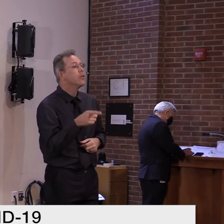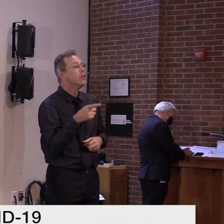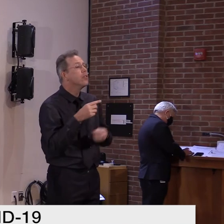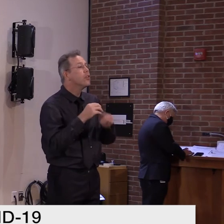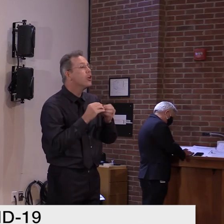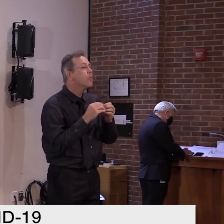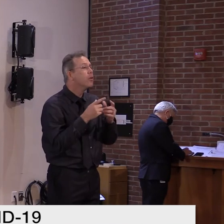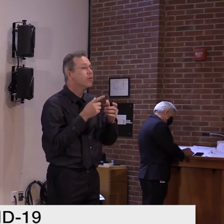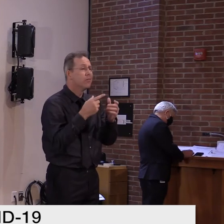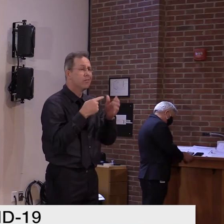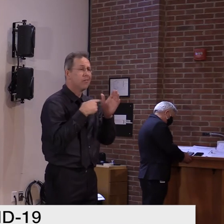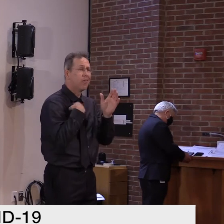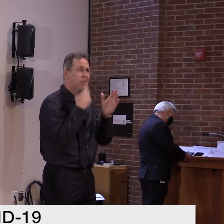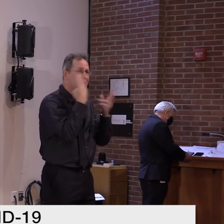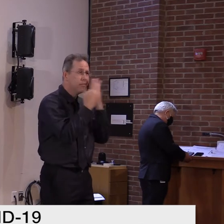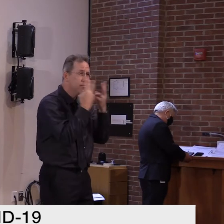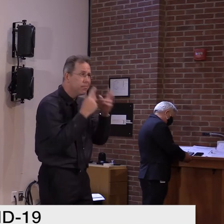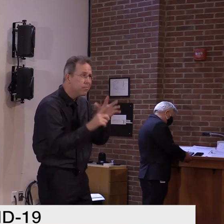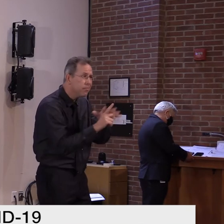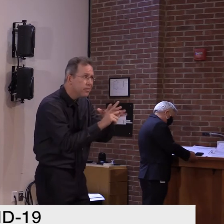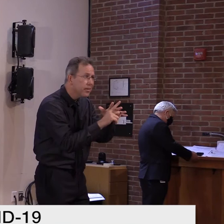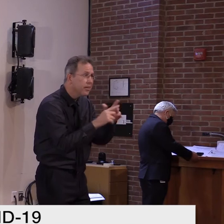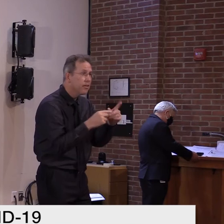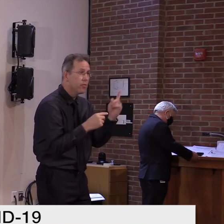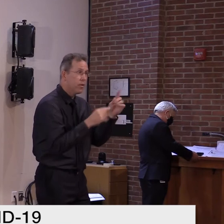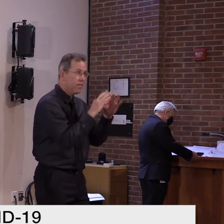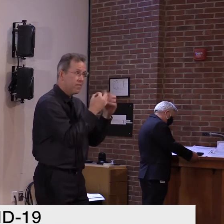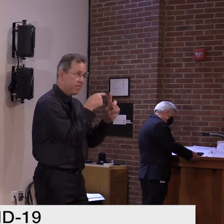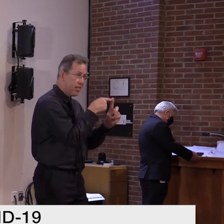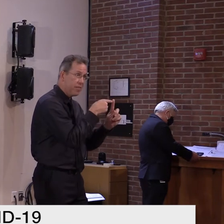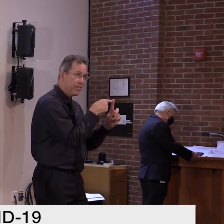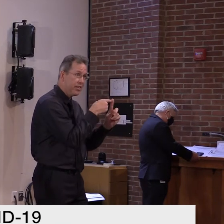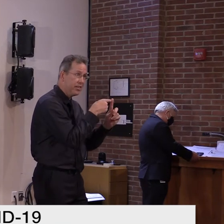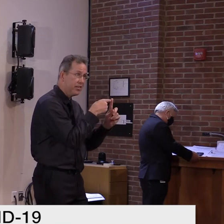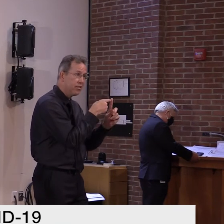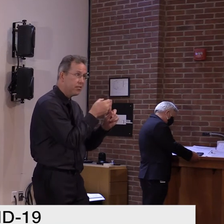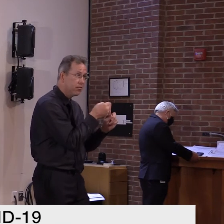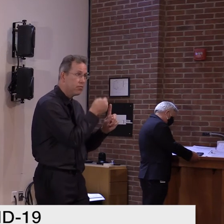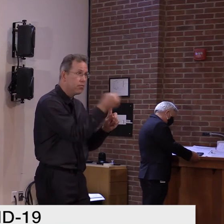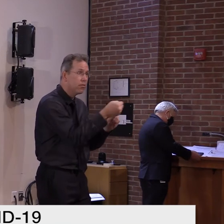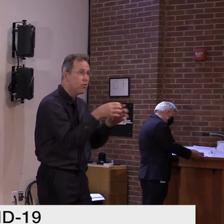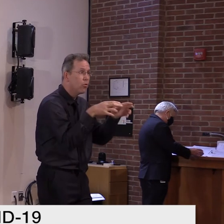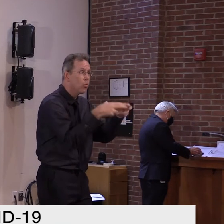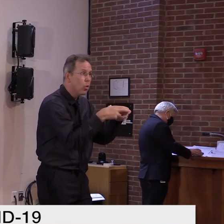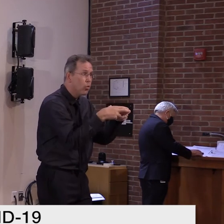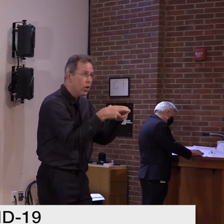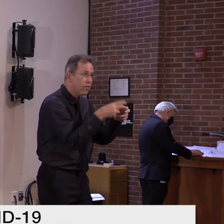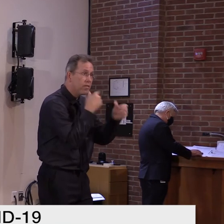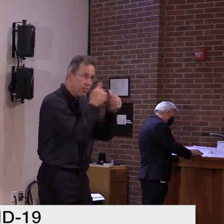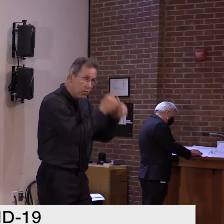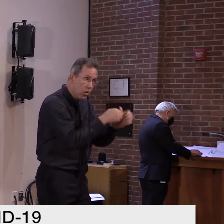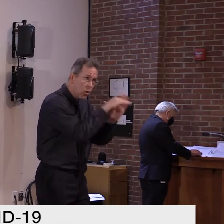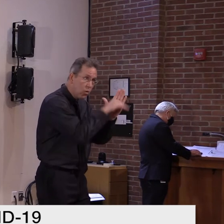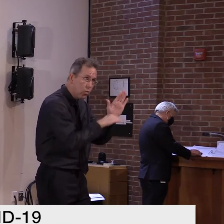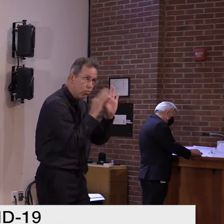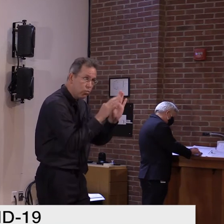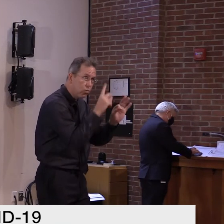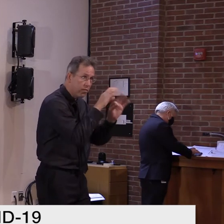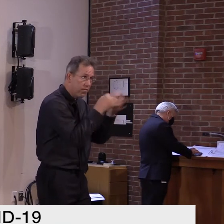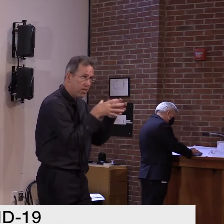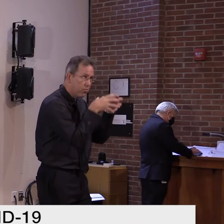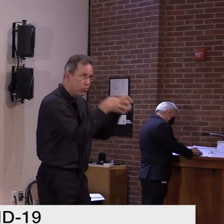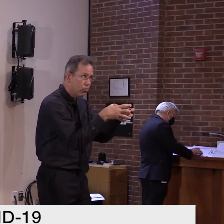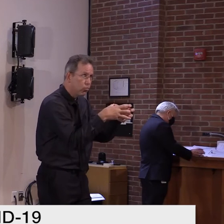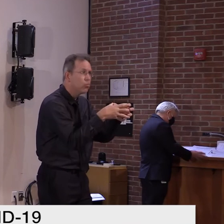you go as a single household to a restaurant, that there's a risk as long as that restaurant following the rest of the guidance. Uh, and I would add,